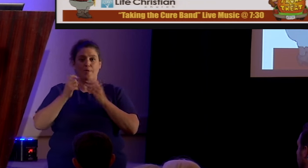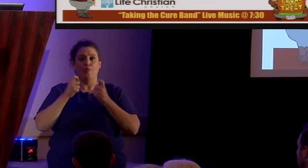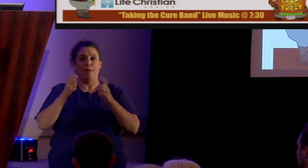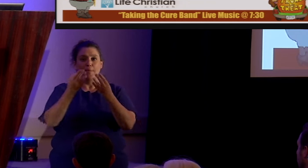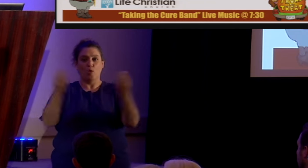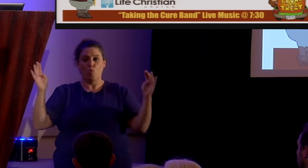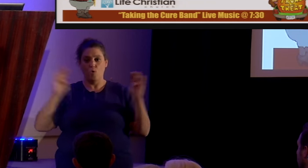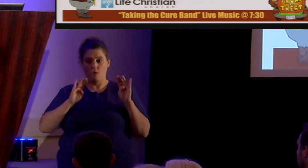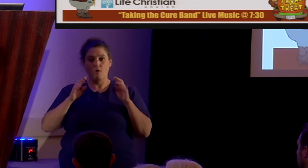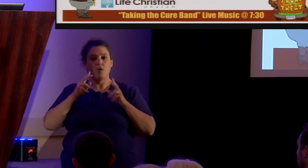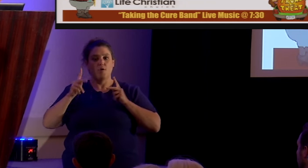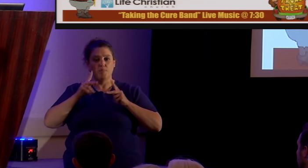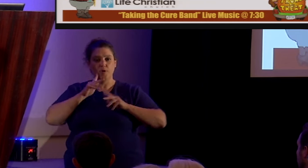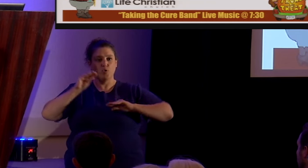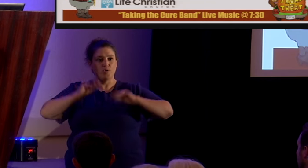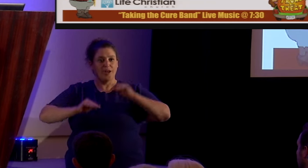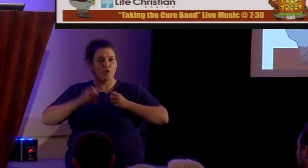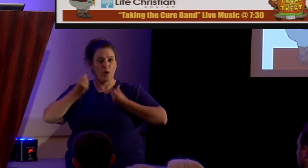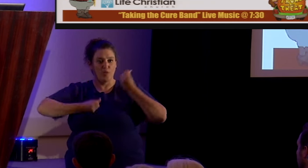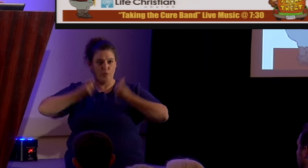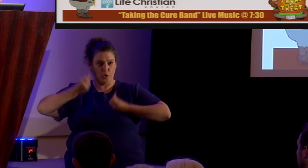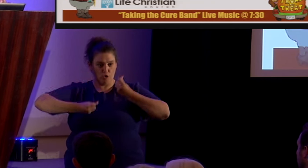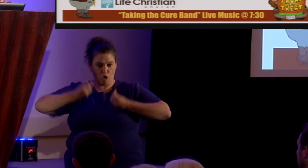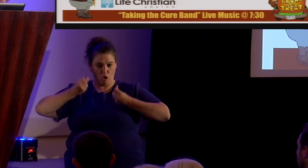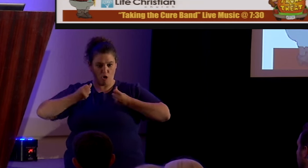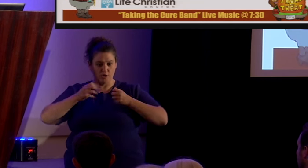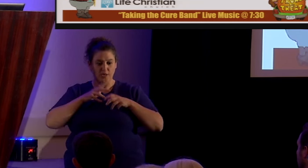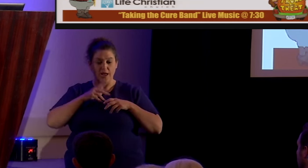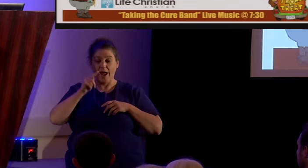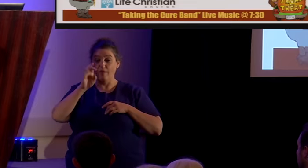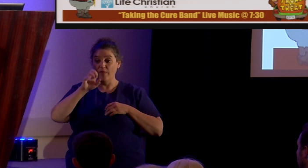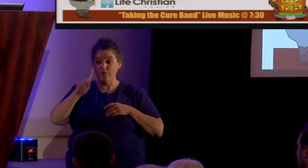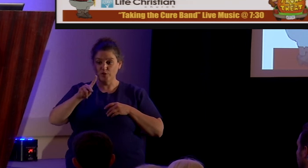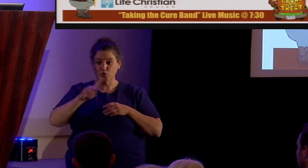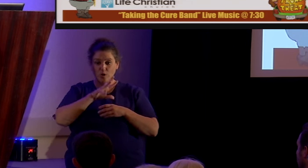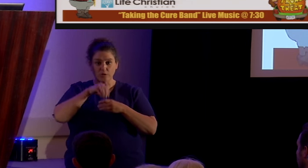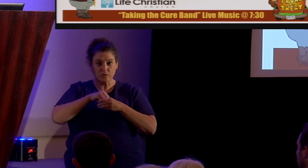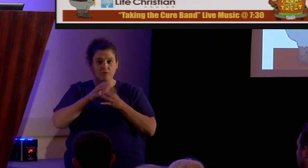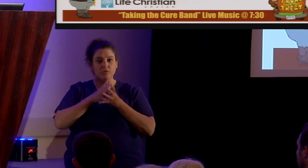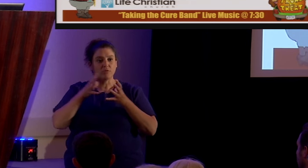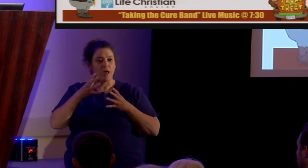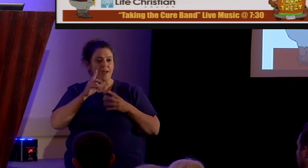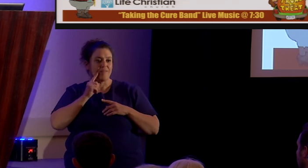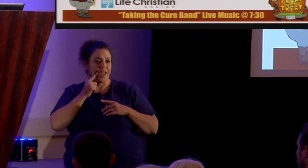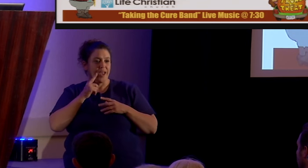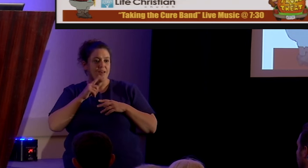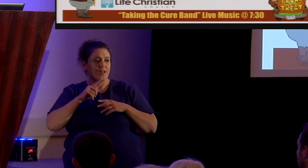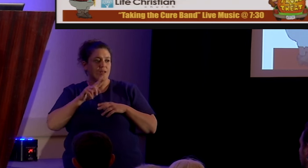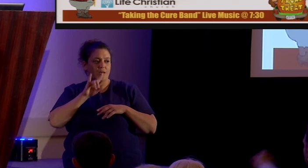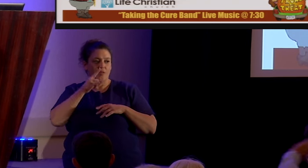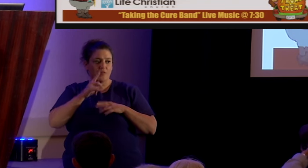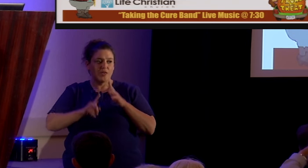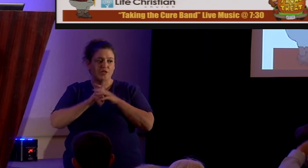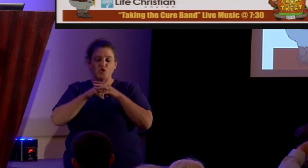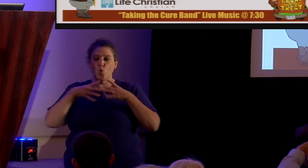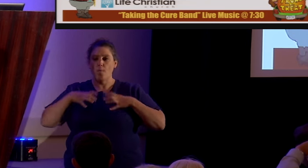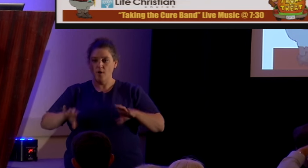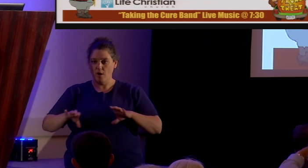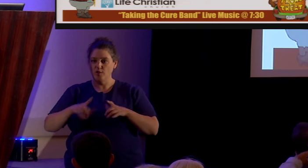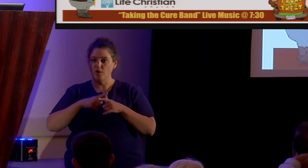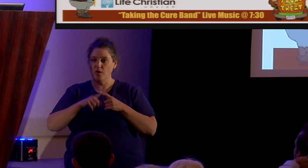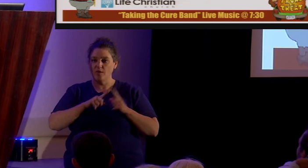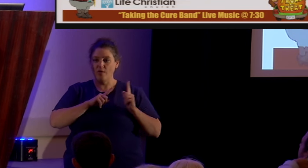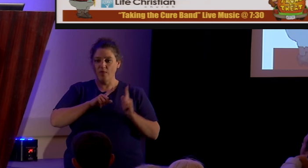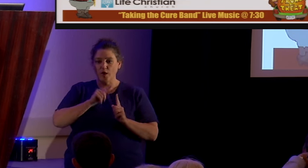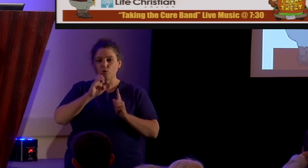What they do is people decorate their cars and they fill their trunks with Halloween candy and then the kids show up in costume and they go